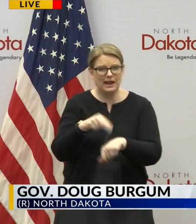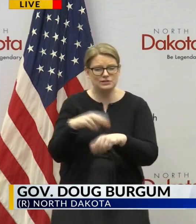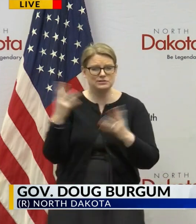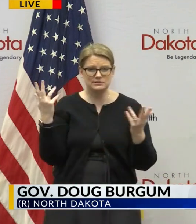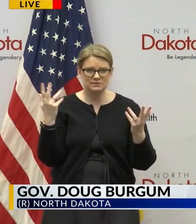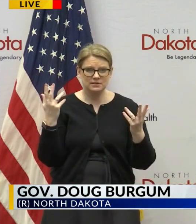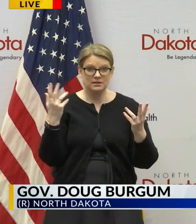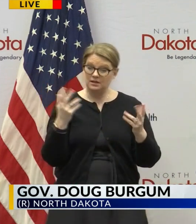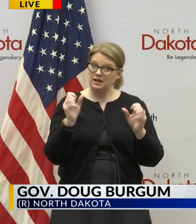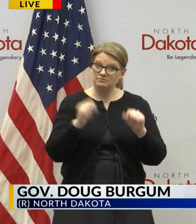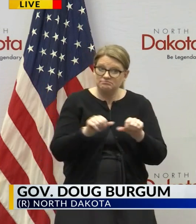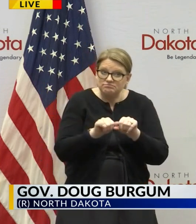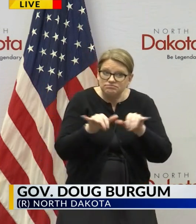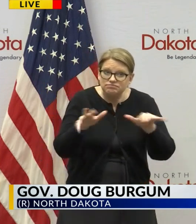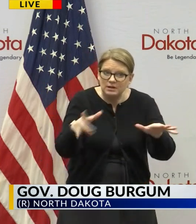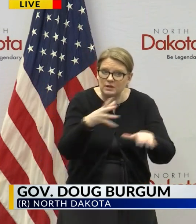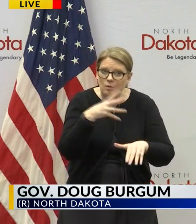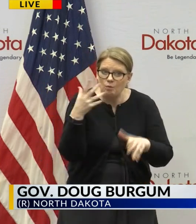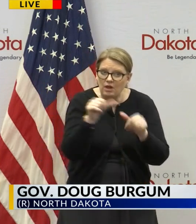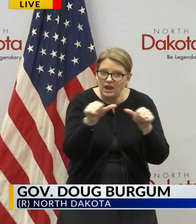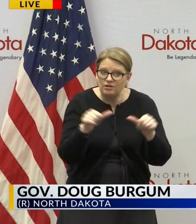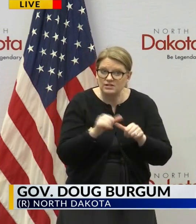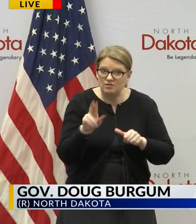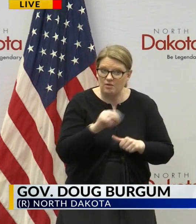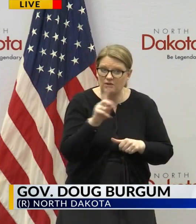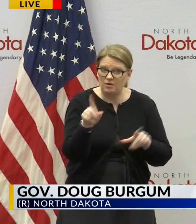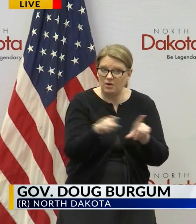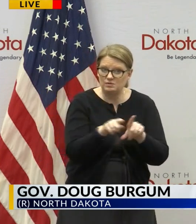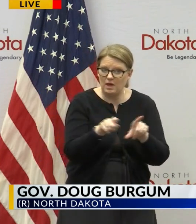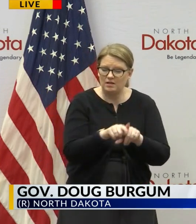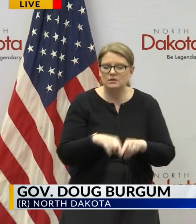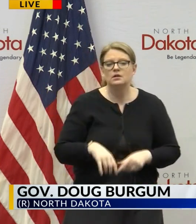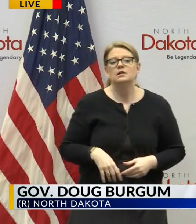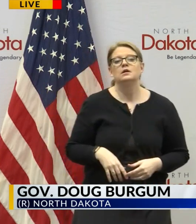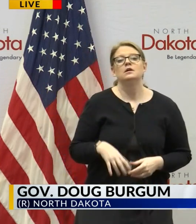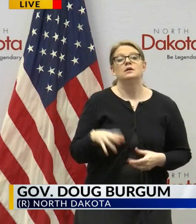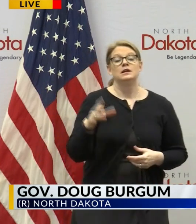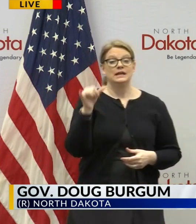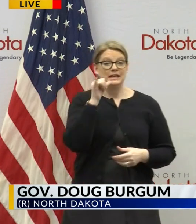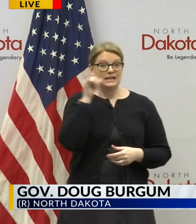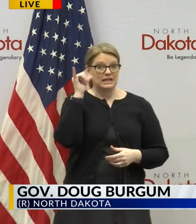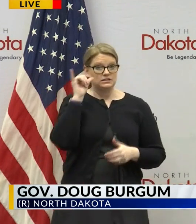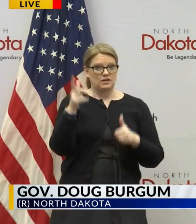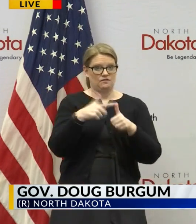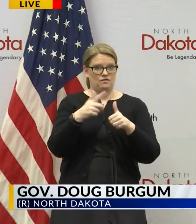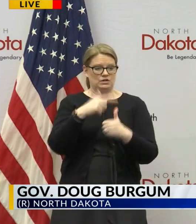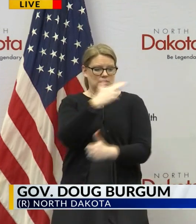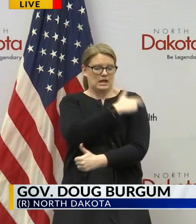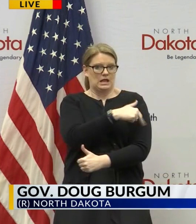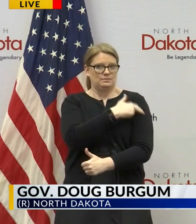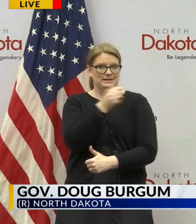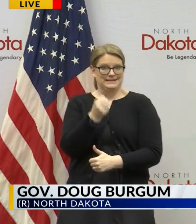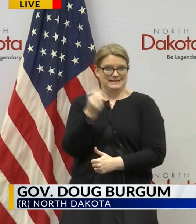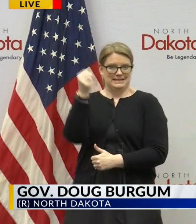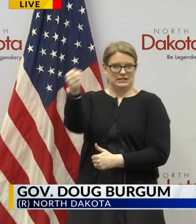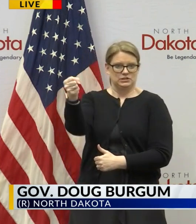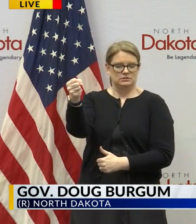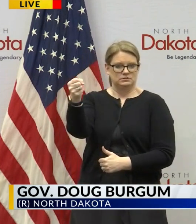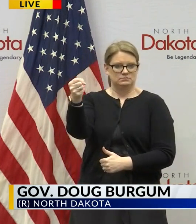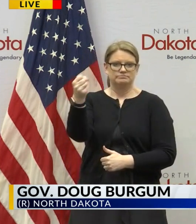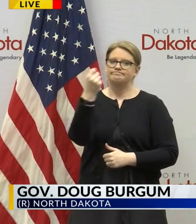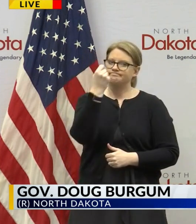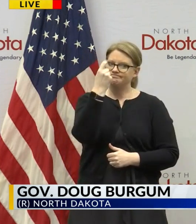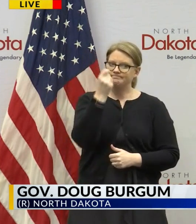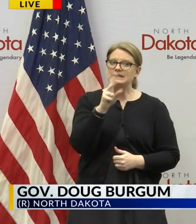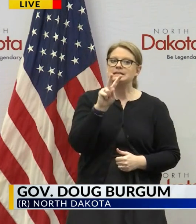the potential to spread to the most rural areas in North Dakota yesterday we announced that there we had our first hospitalization we have a second